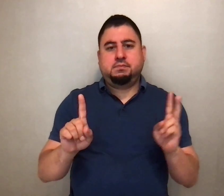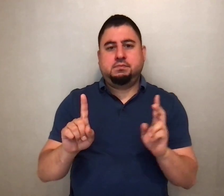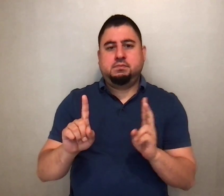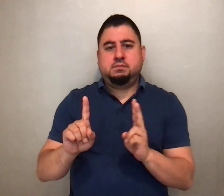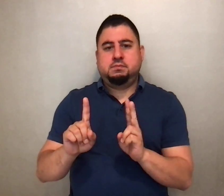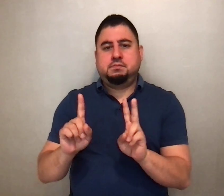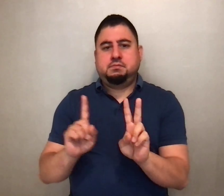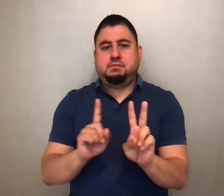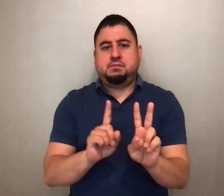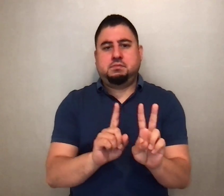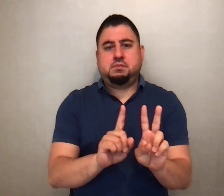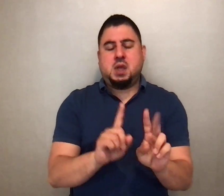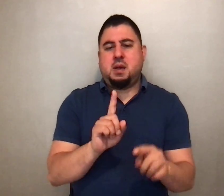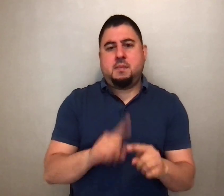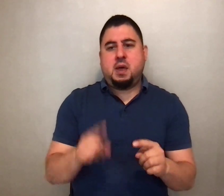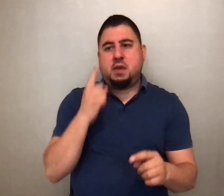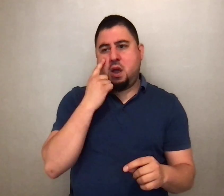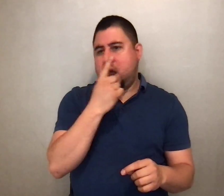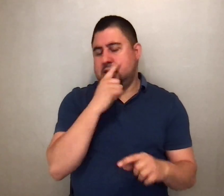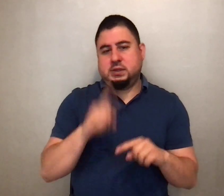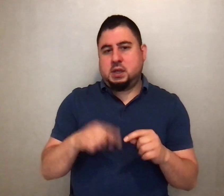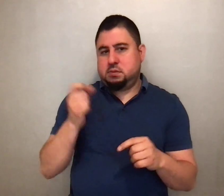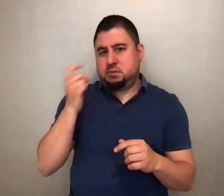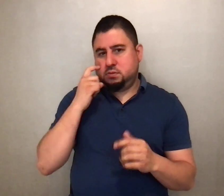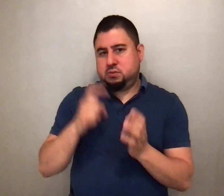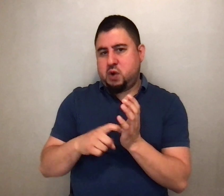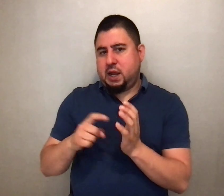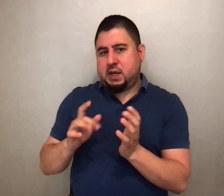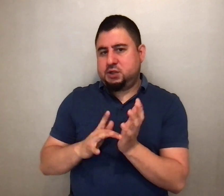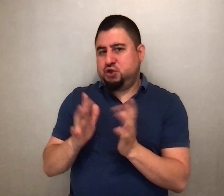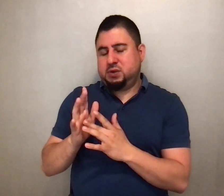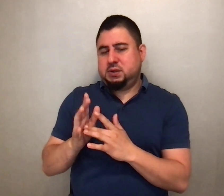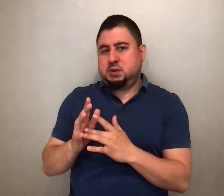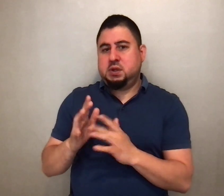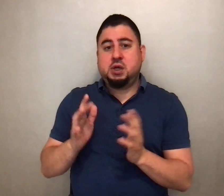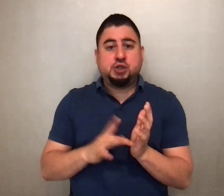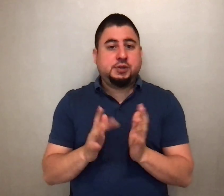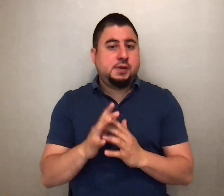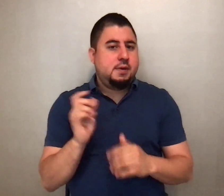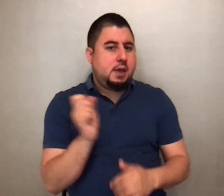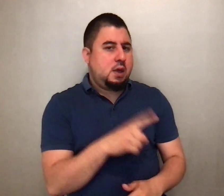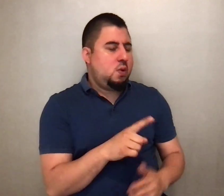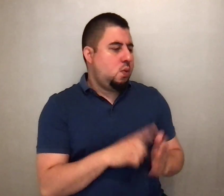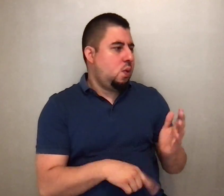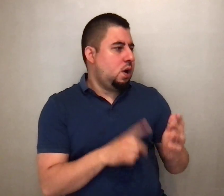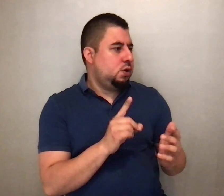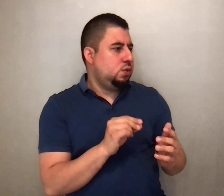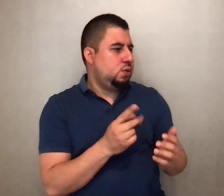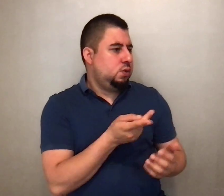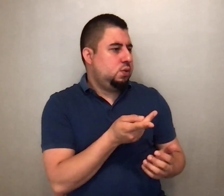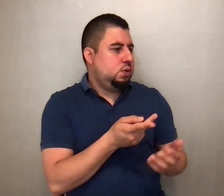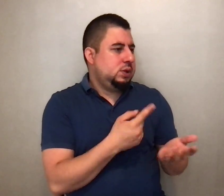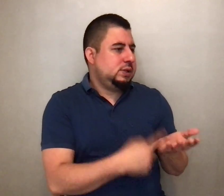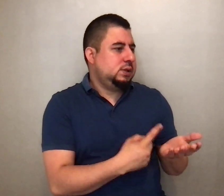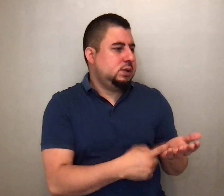prevented from recognizing him. He asked them, What are you discussing as you walk along?